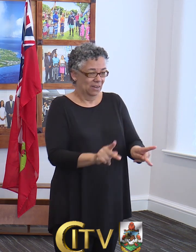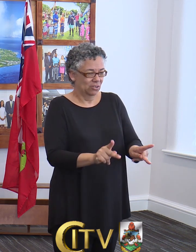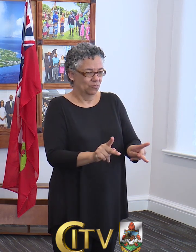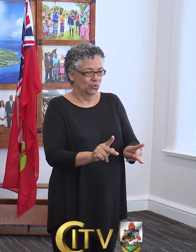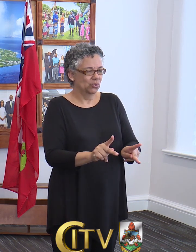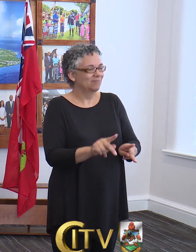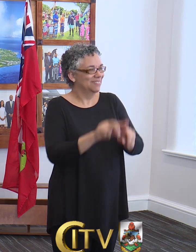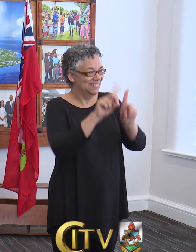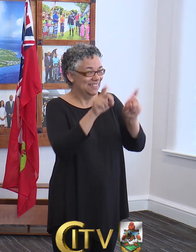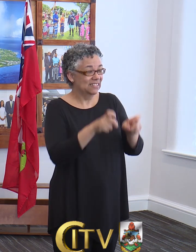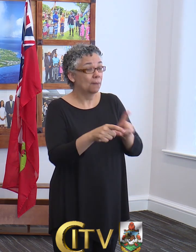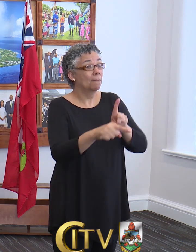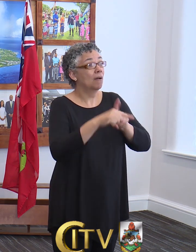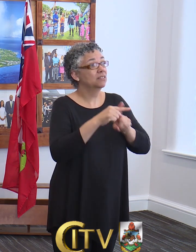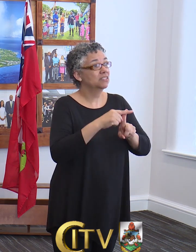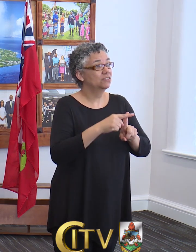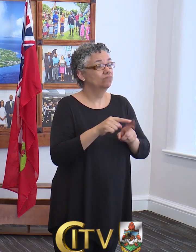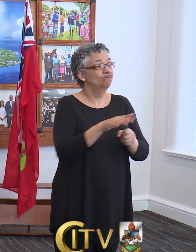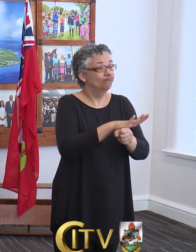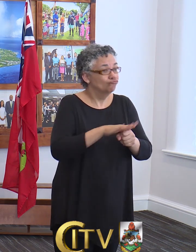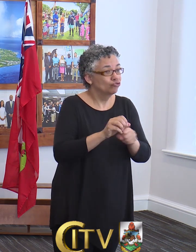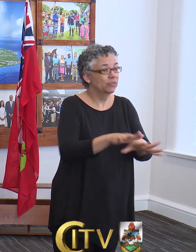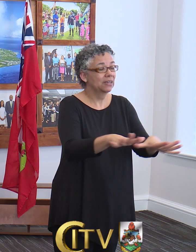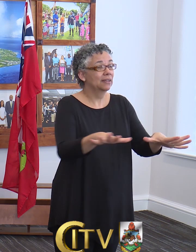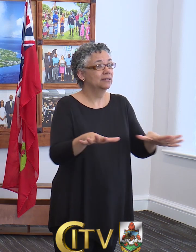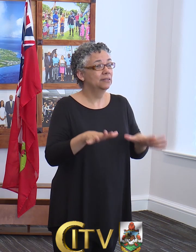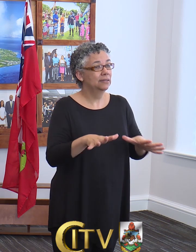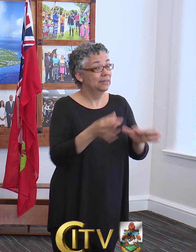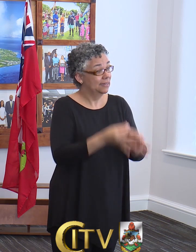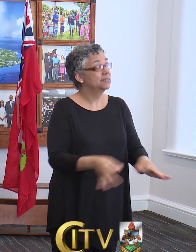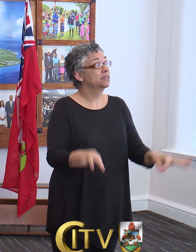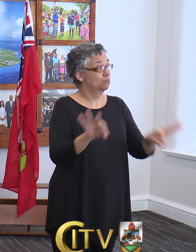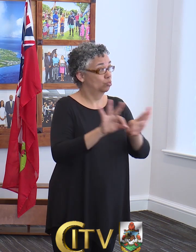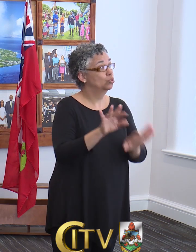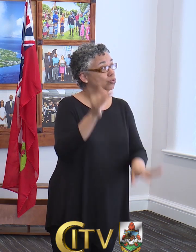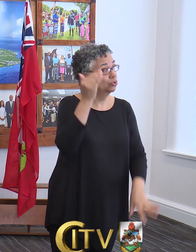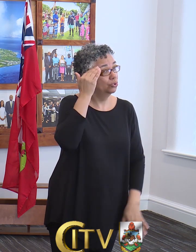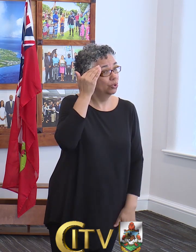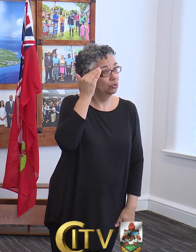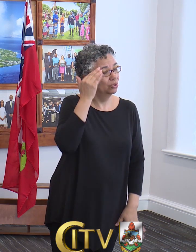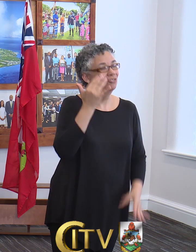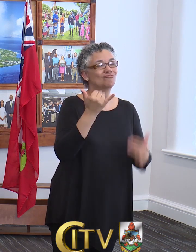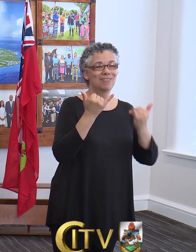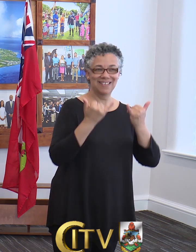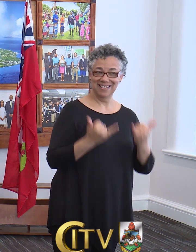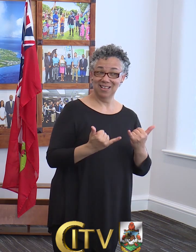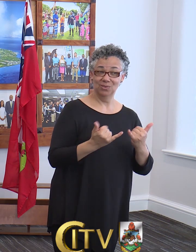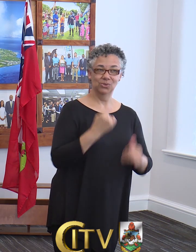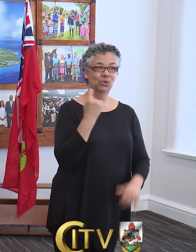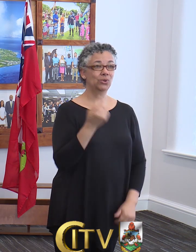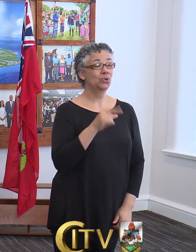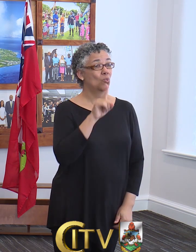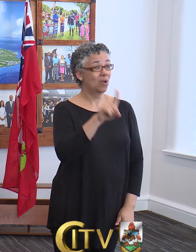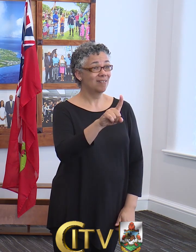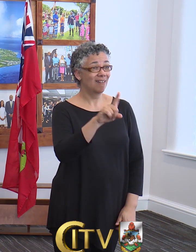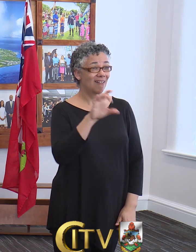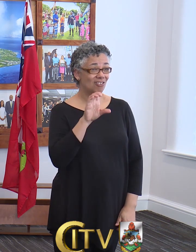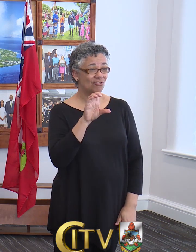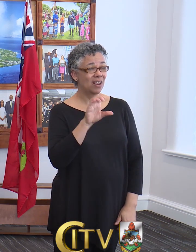have tested positive to COVID-19. It's important to note that there are currently only 150